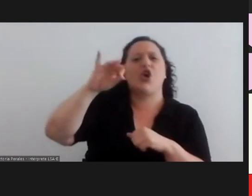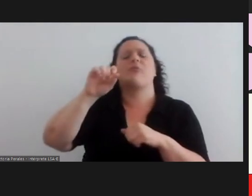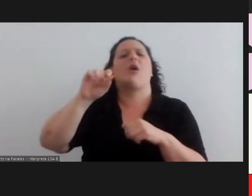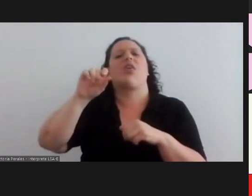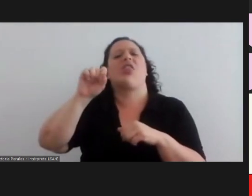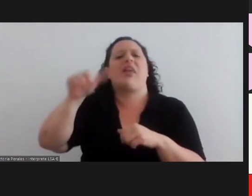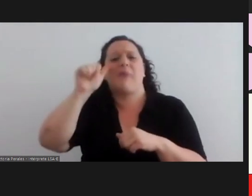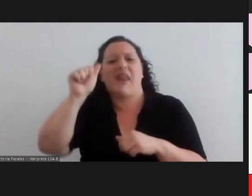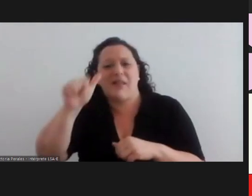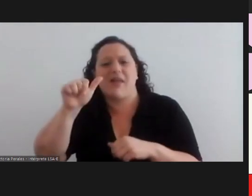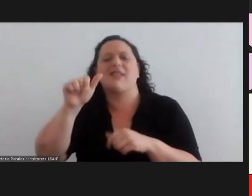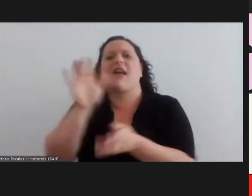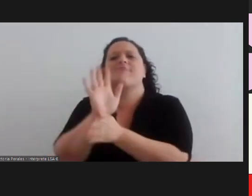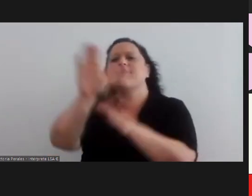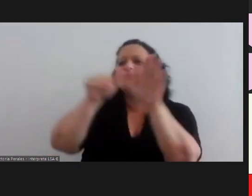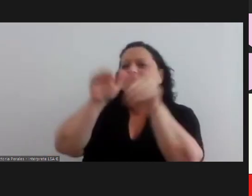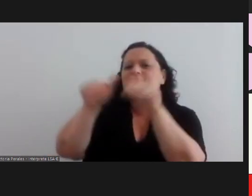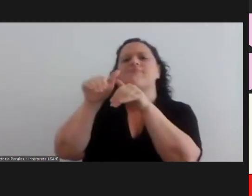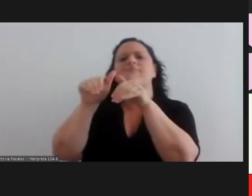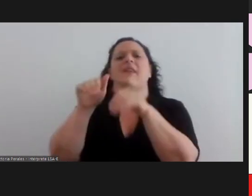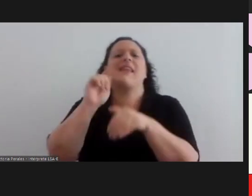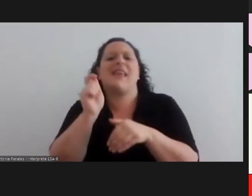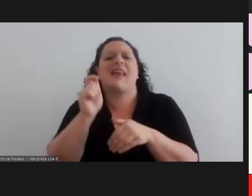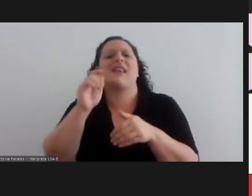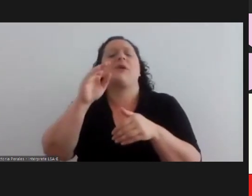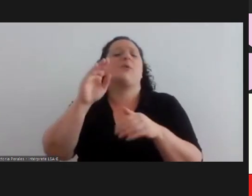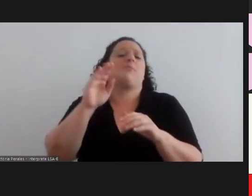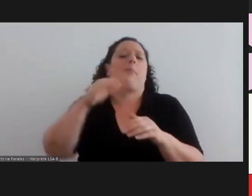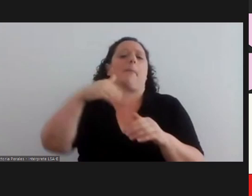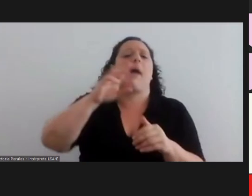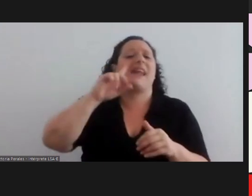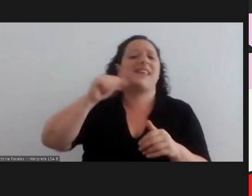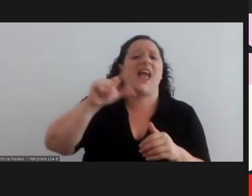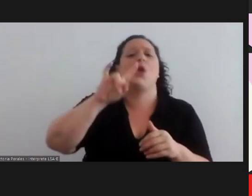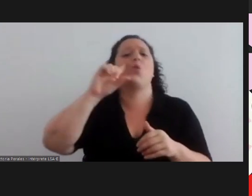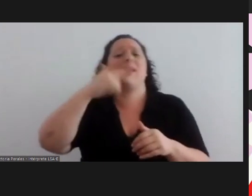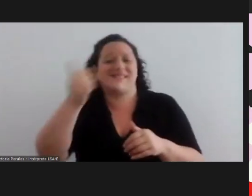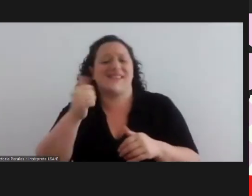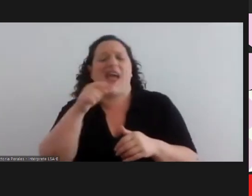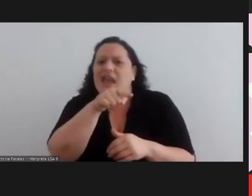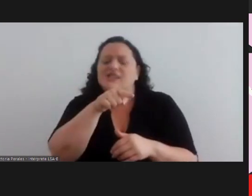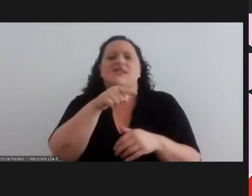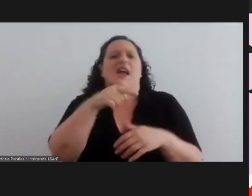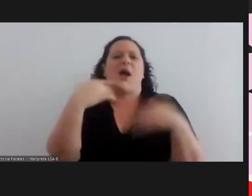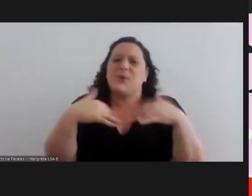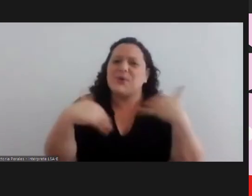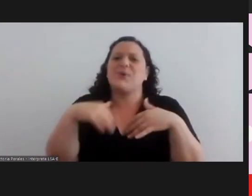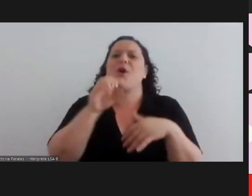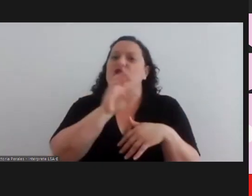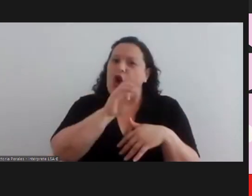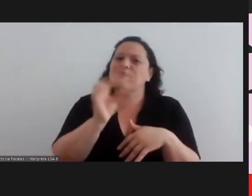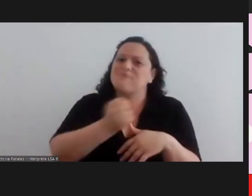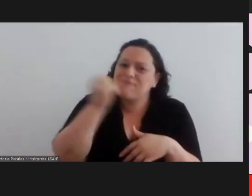mar del plata uh invited them to participate including maria luisa benberg and